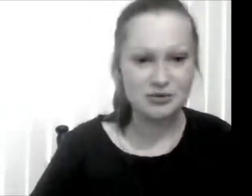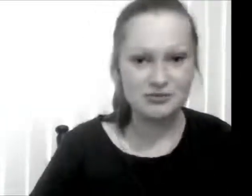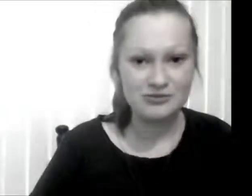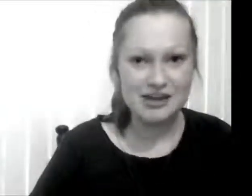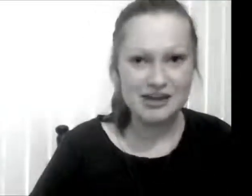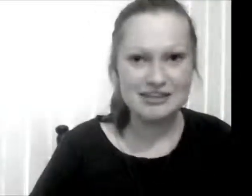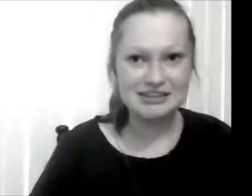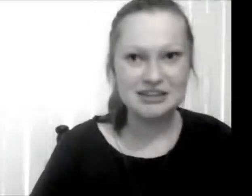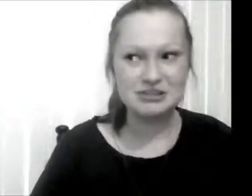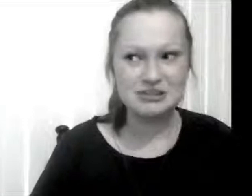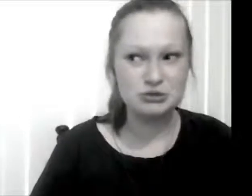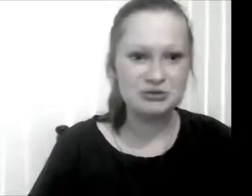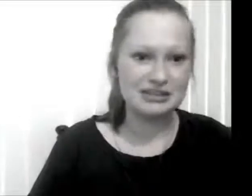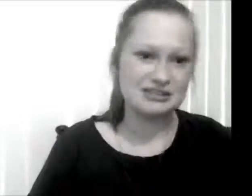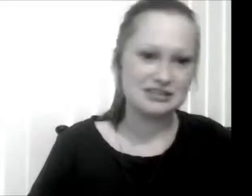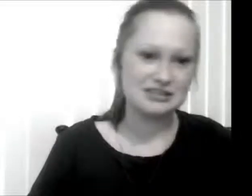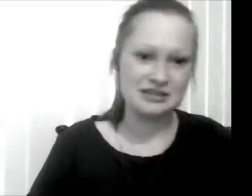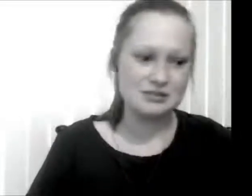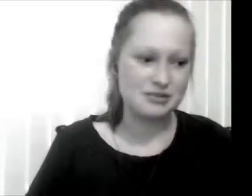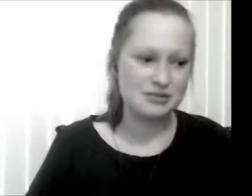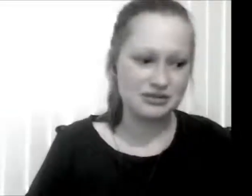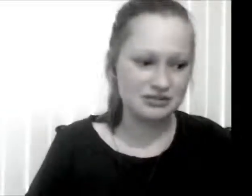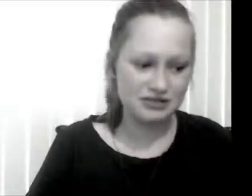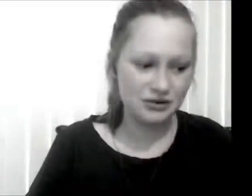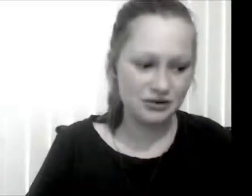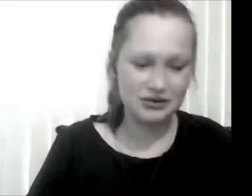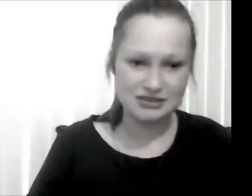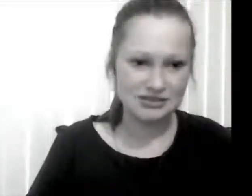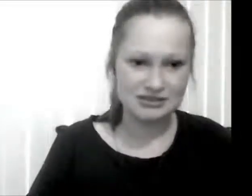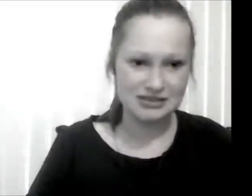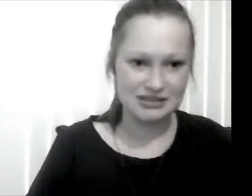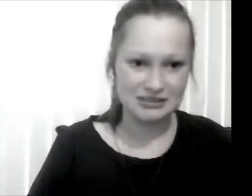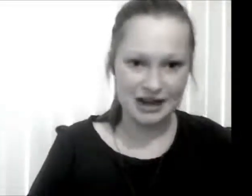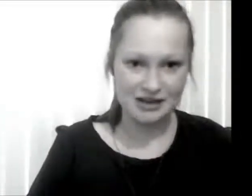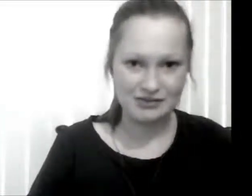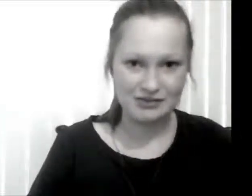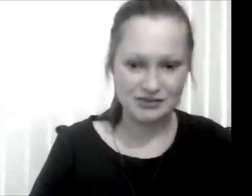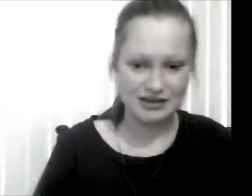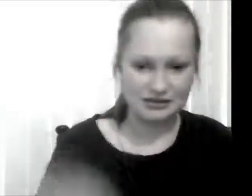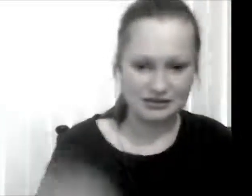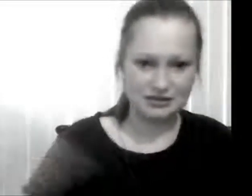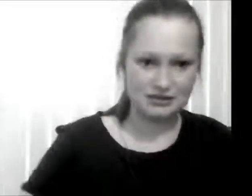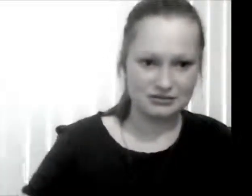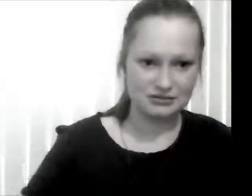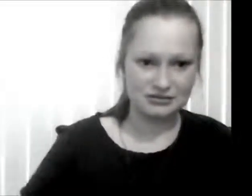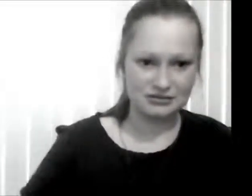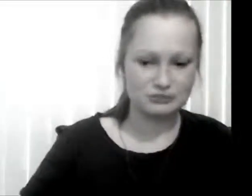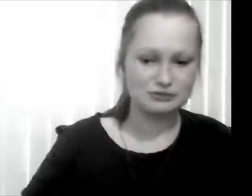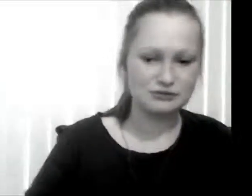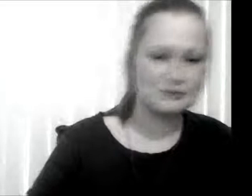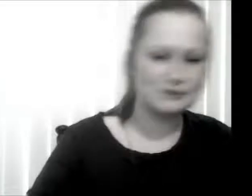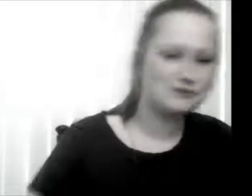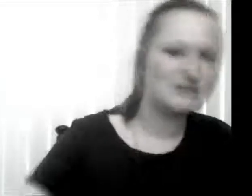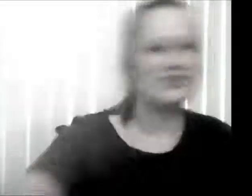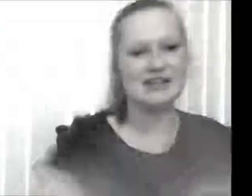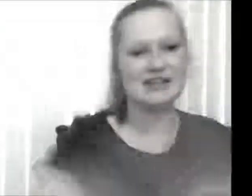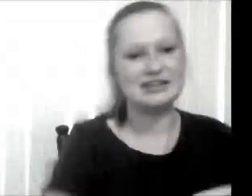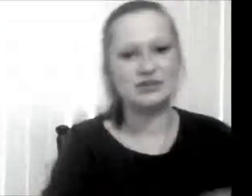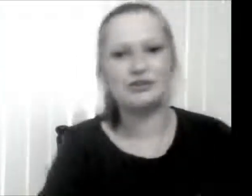off. It's like a to-do list but it honestly doesn't need to have like 50 things on